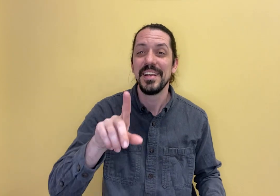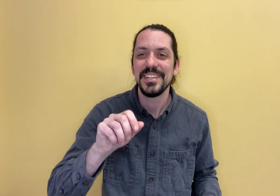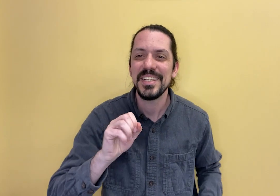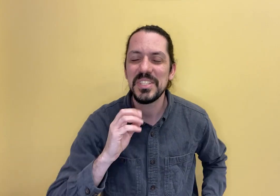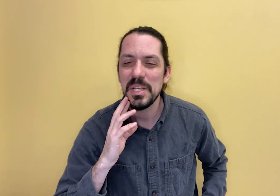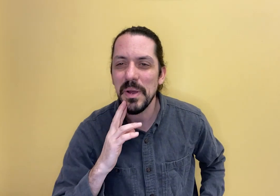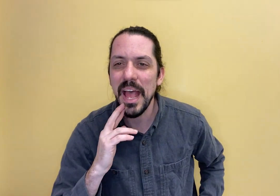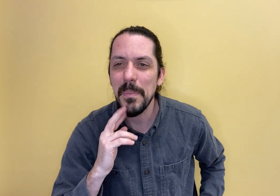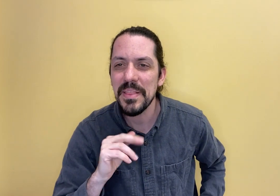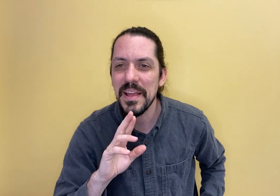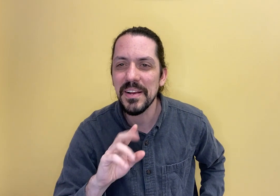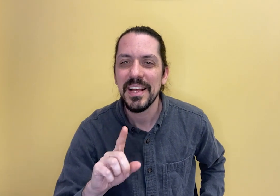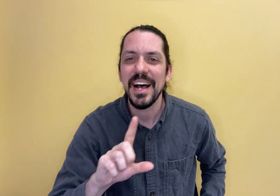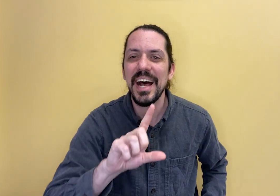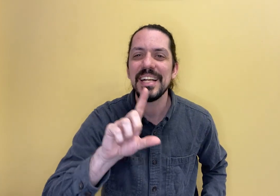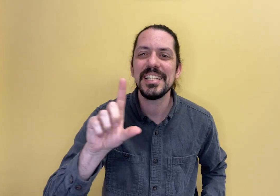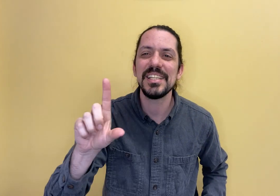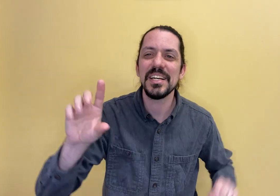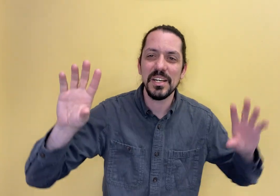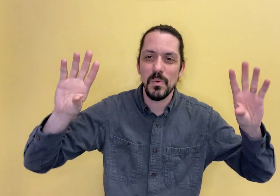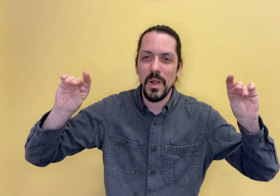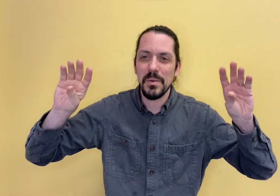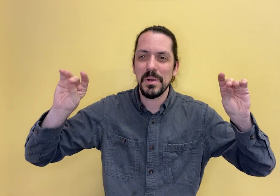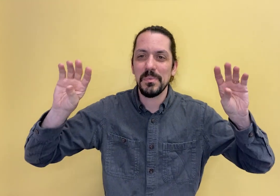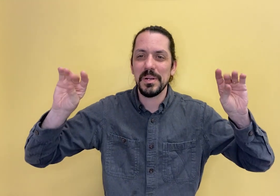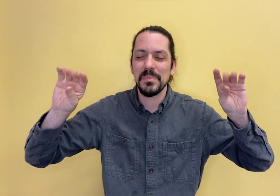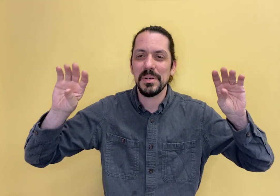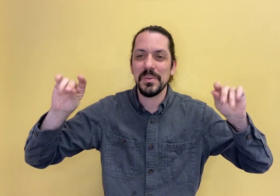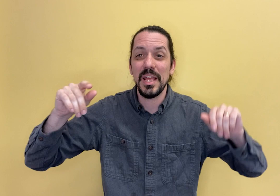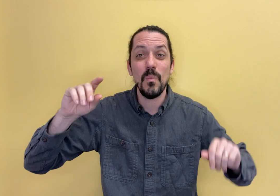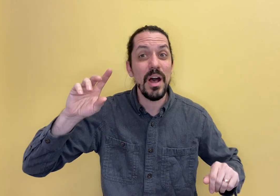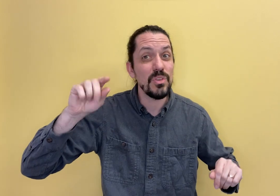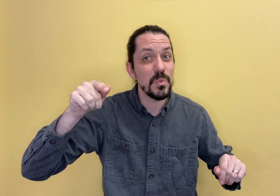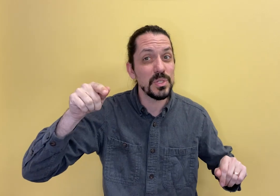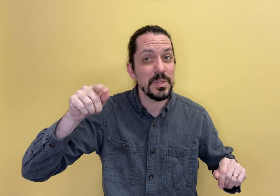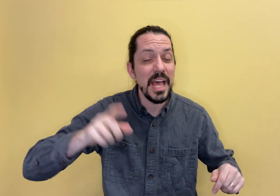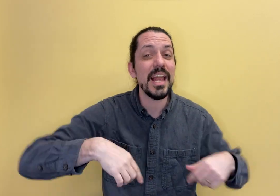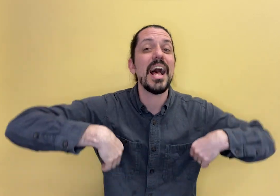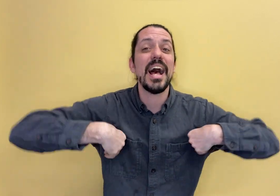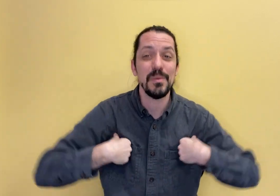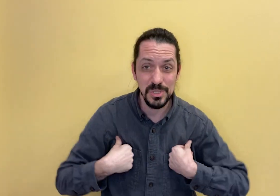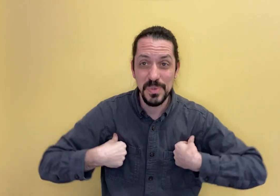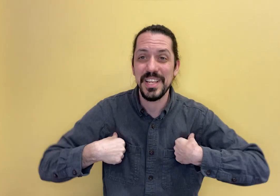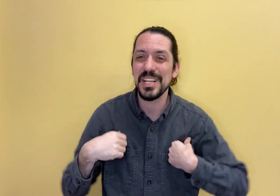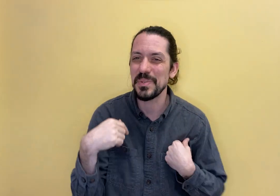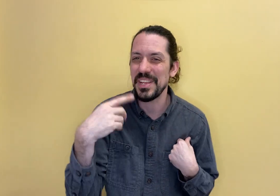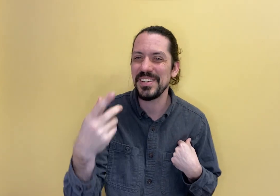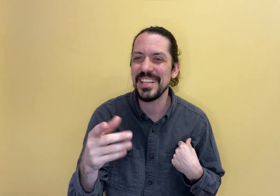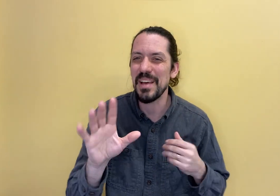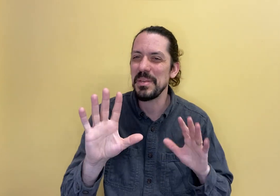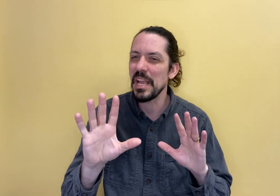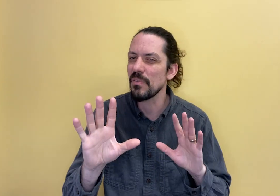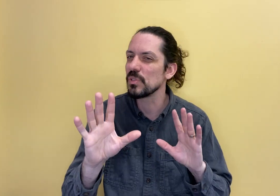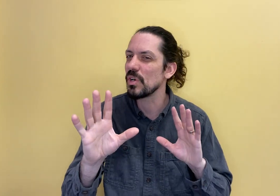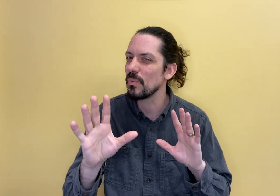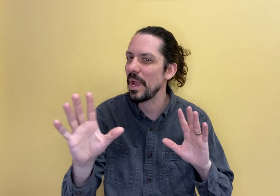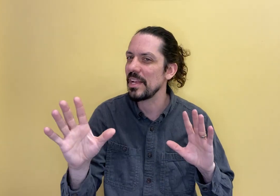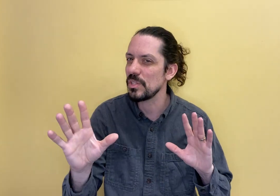Did you see what happened there? I did the and while you were doing that, I was doing the next one and you did that. Be careful. Don't wait too